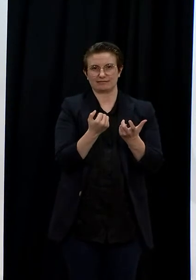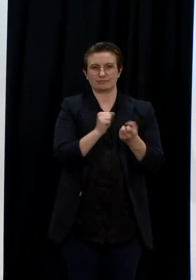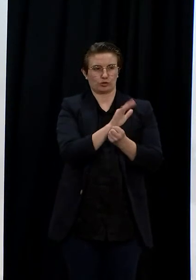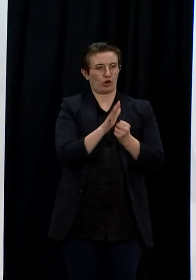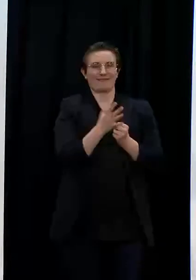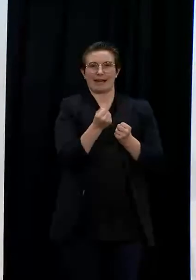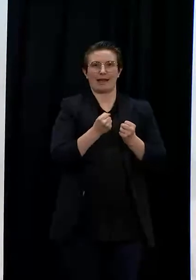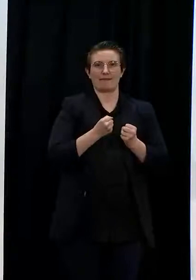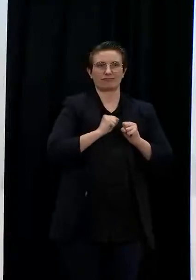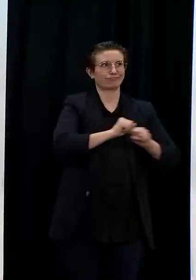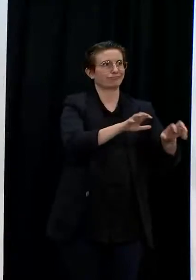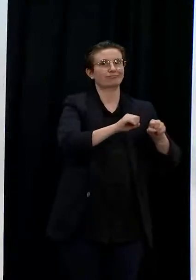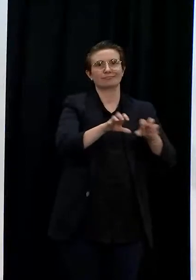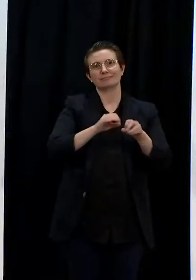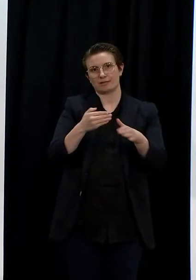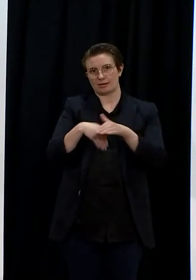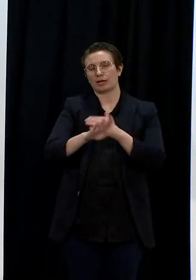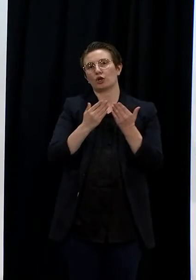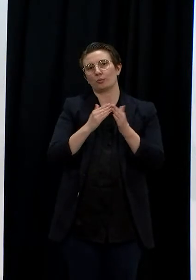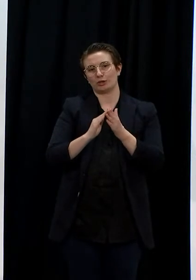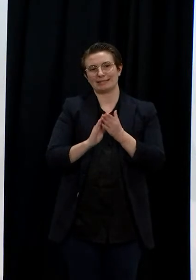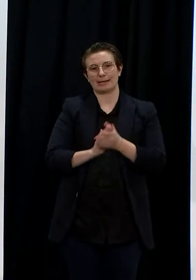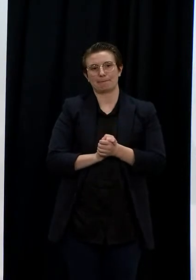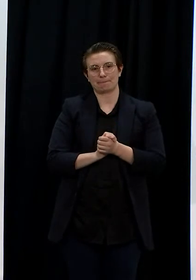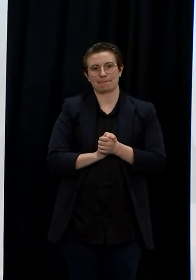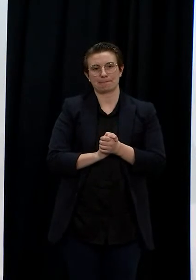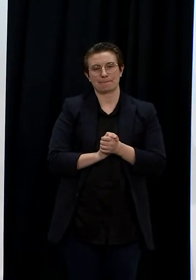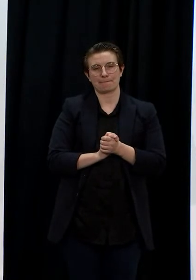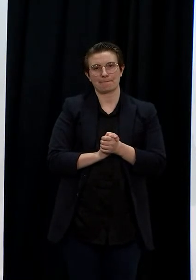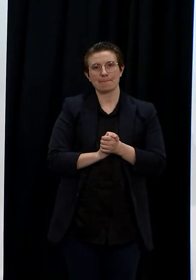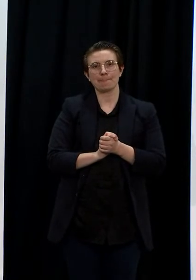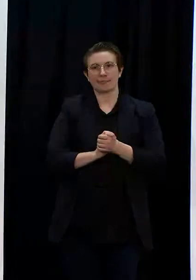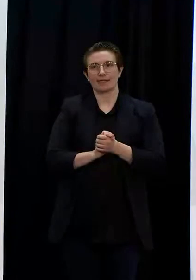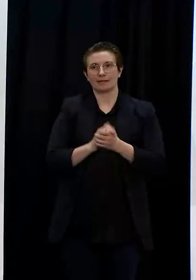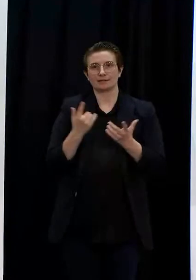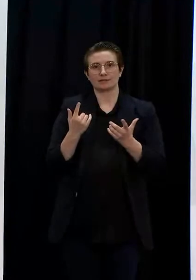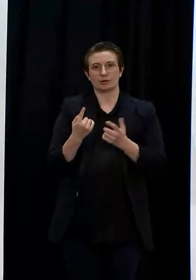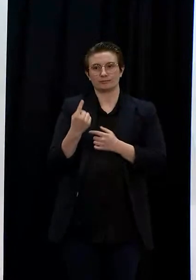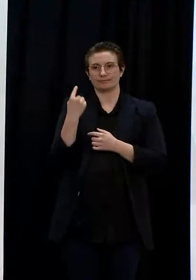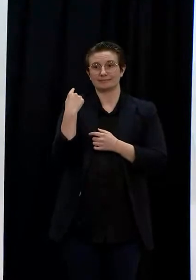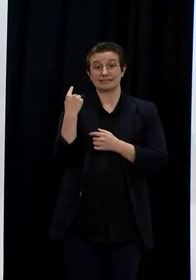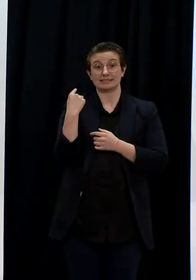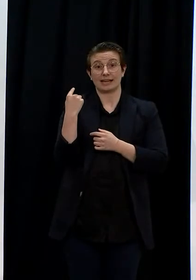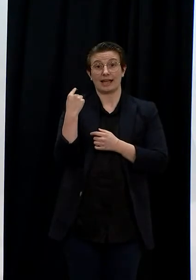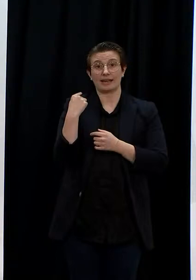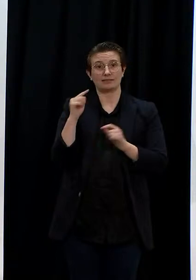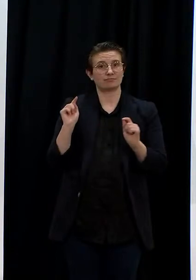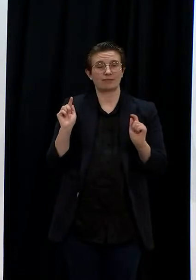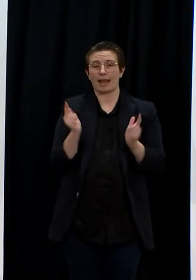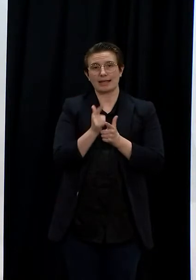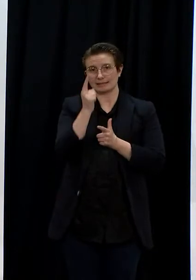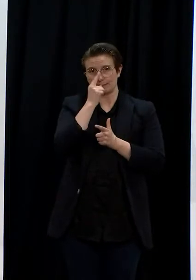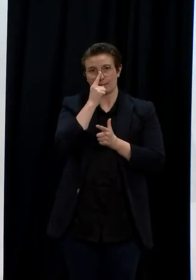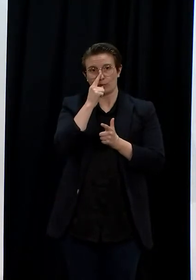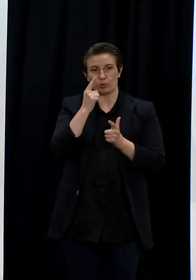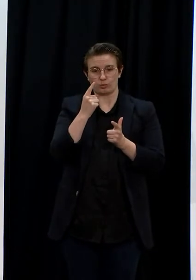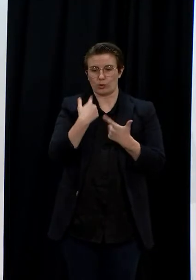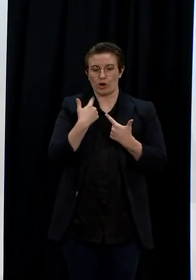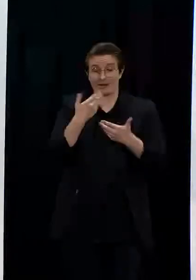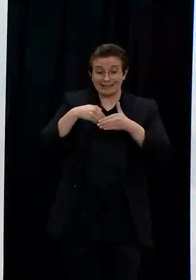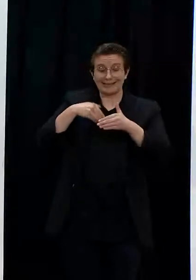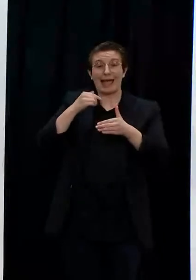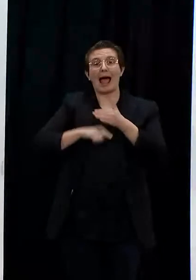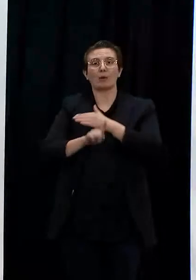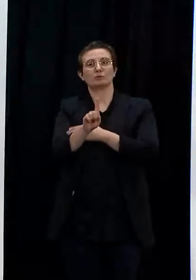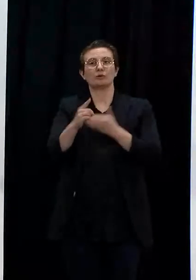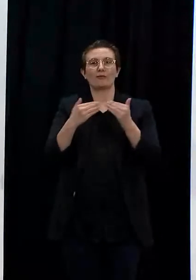being reported were considered to be infectious in the community, a number that has been falling since lockdown. But just to be clear, though, that